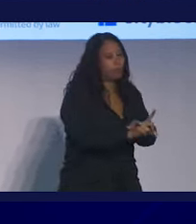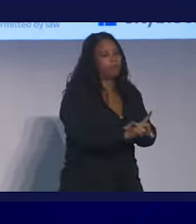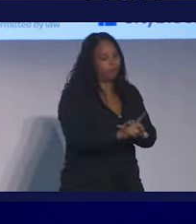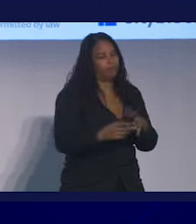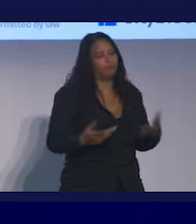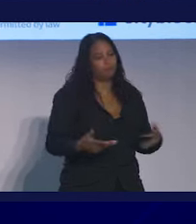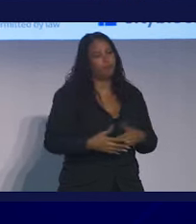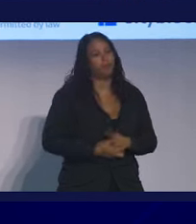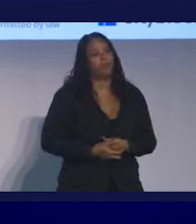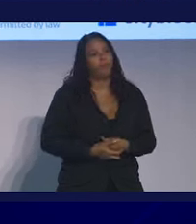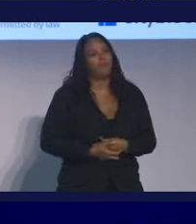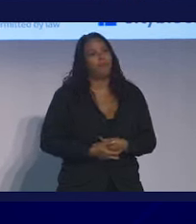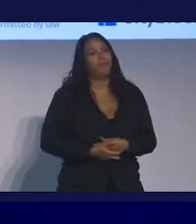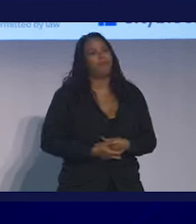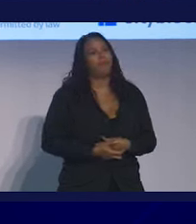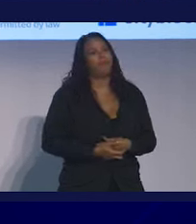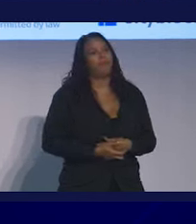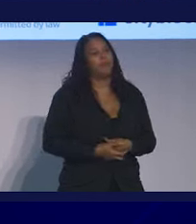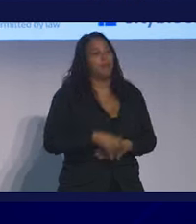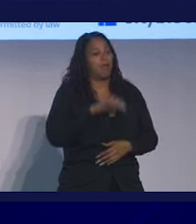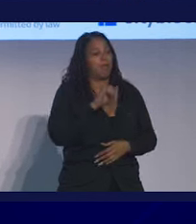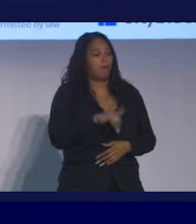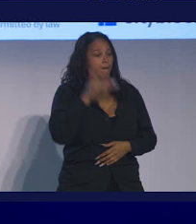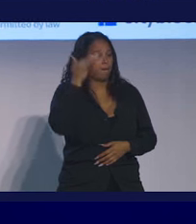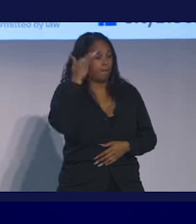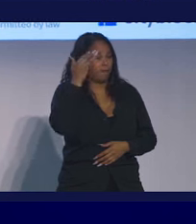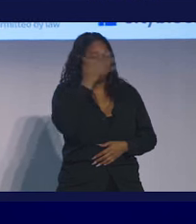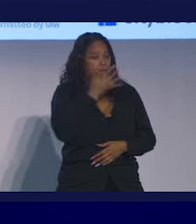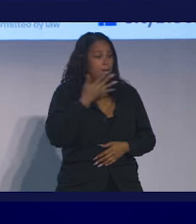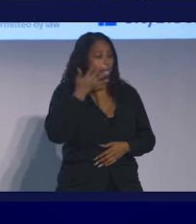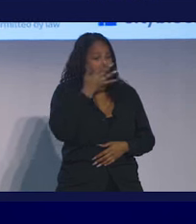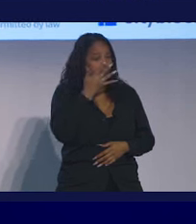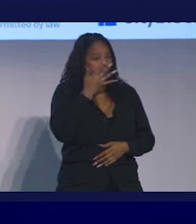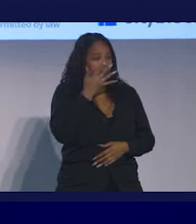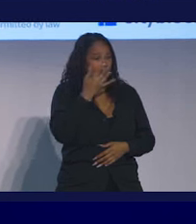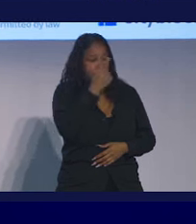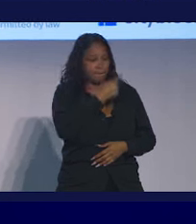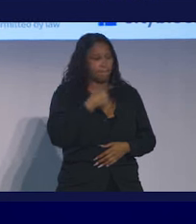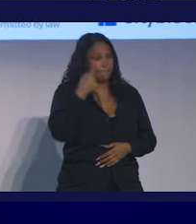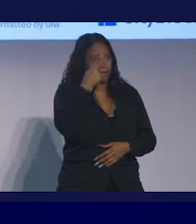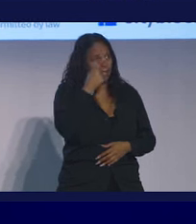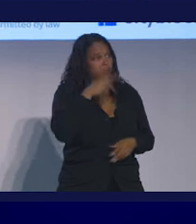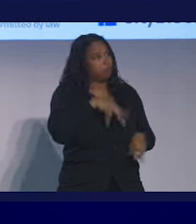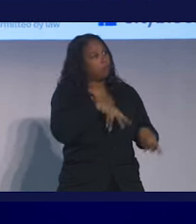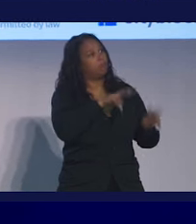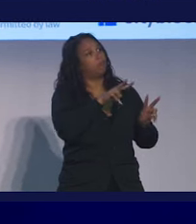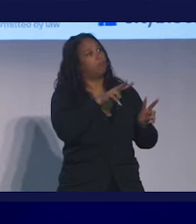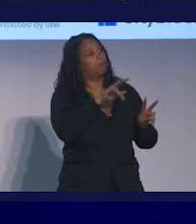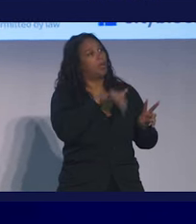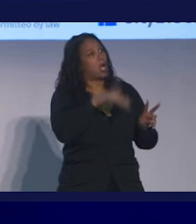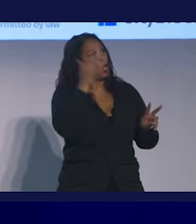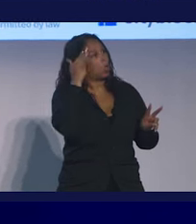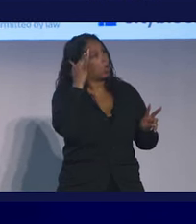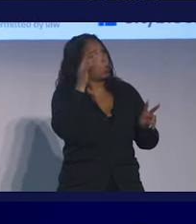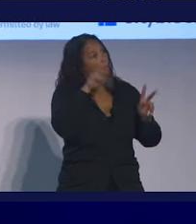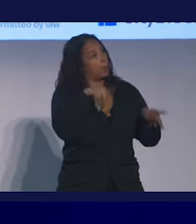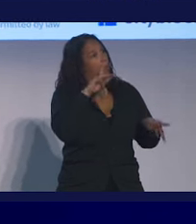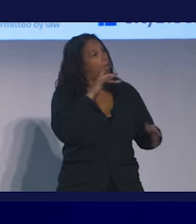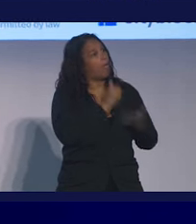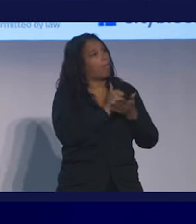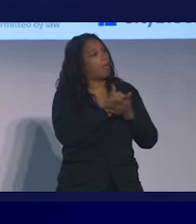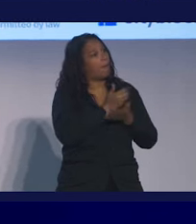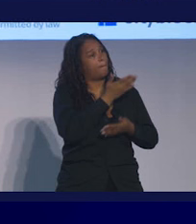there. That familiar face, that kind and loving presence, that person who's going to help you transition home